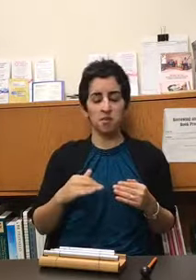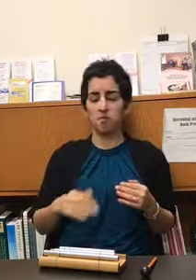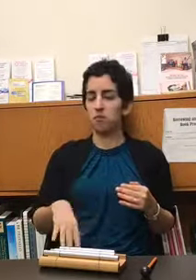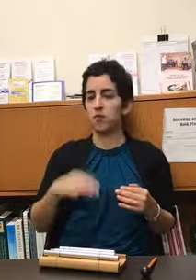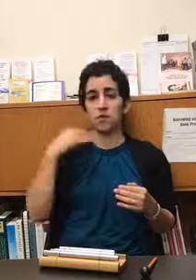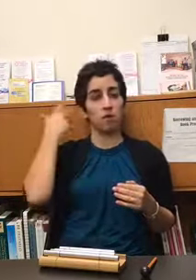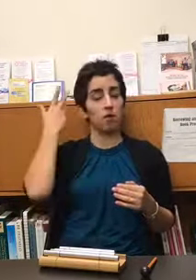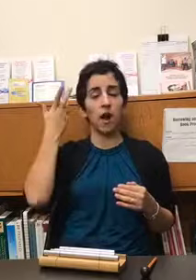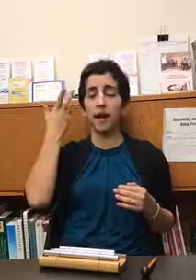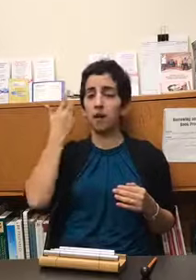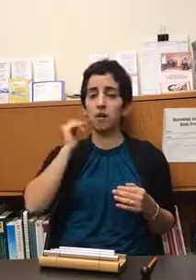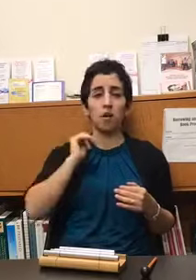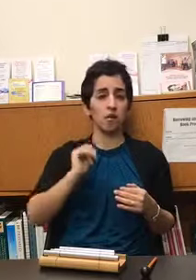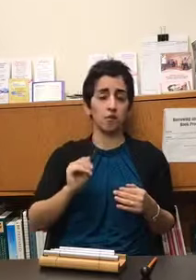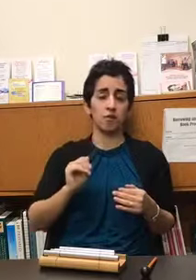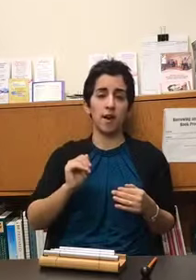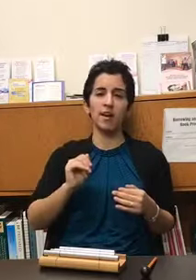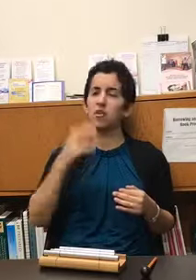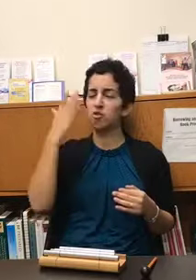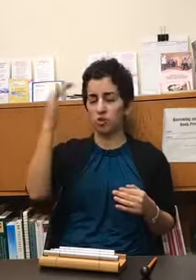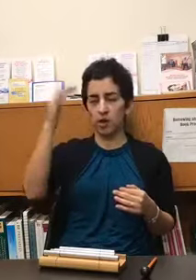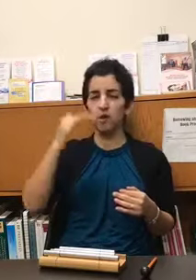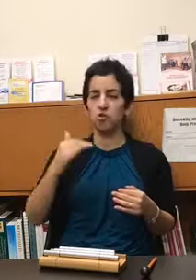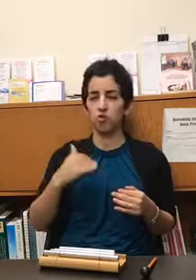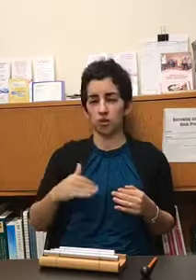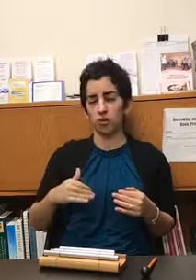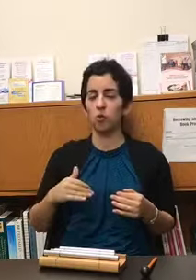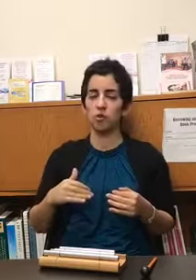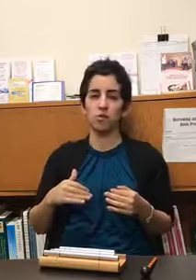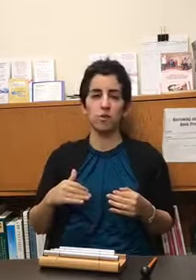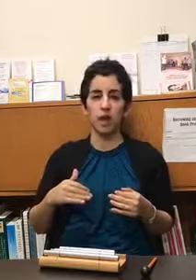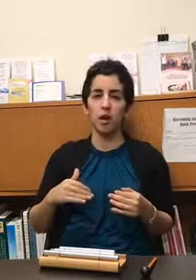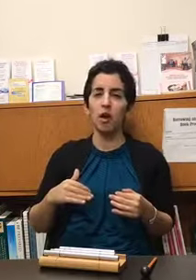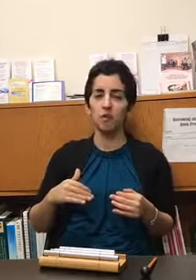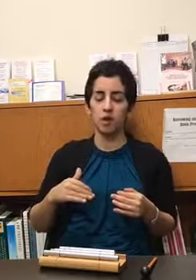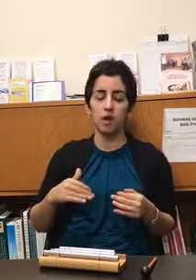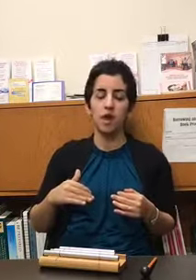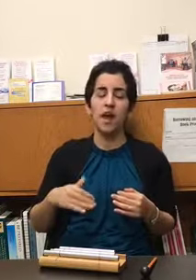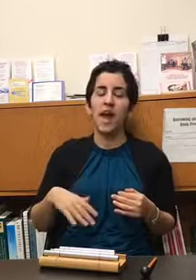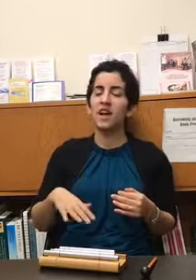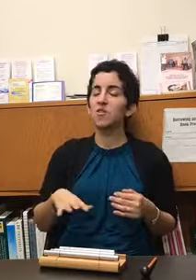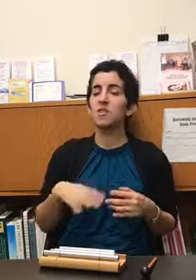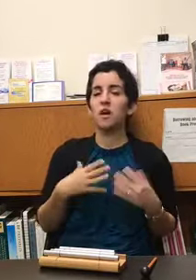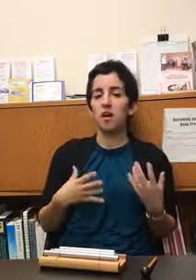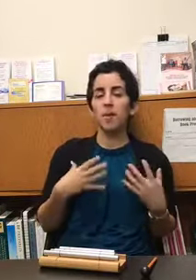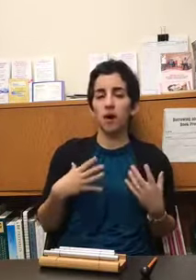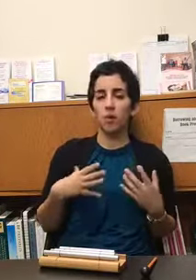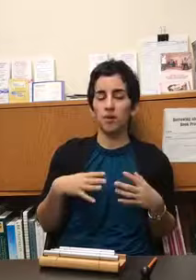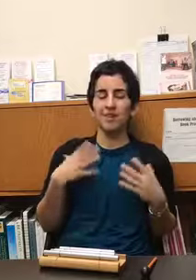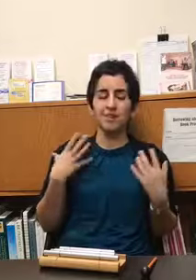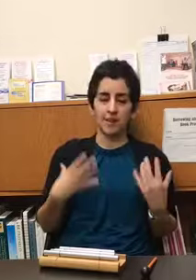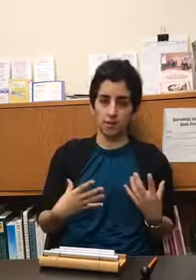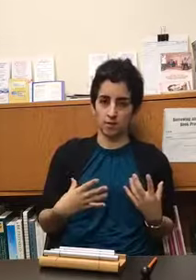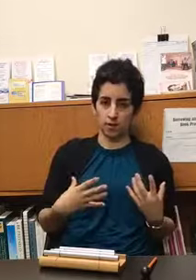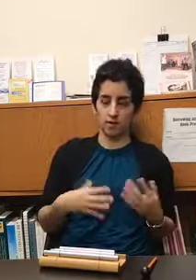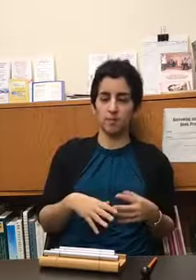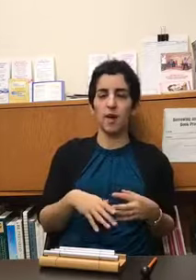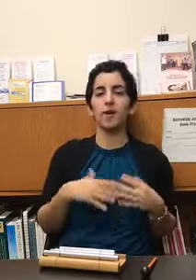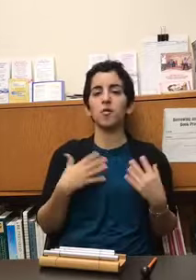if it's a little higher also fine it'll change throughout the course of the day often and so it's not about what it sounds like it's about how it